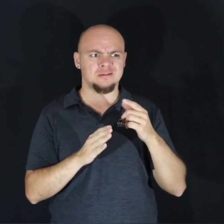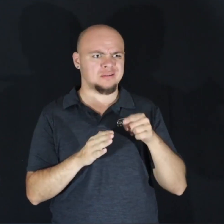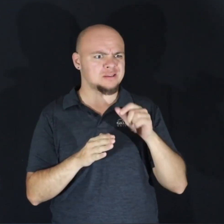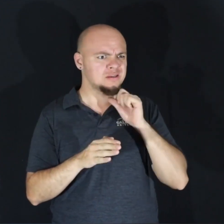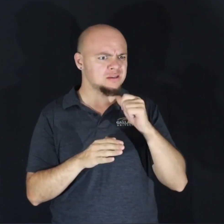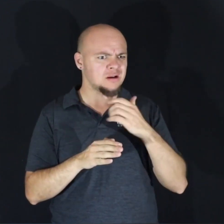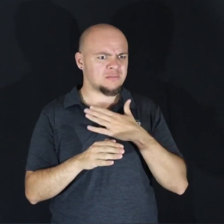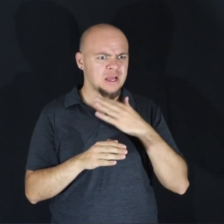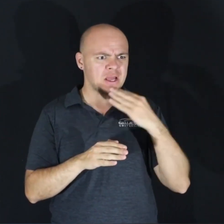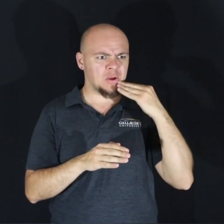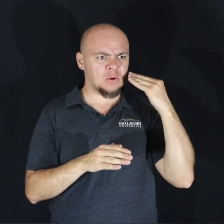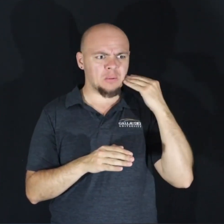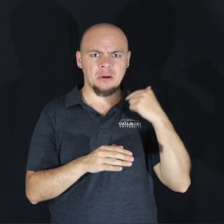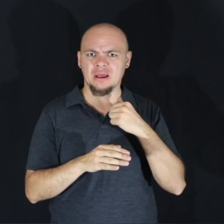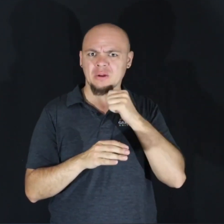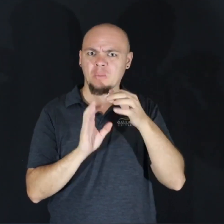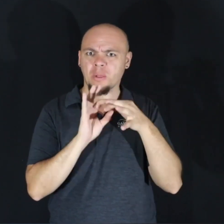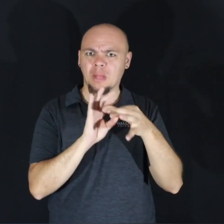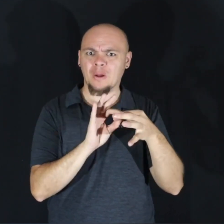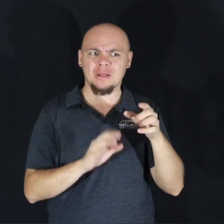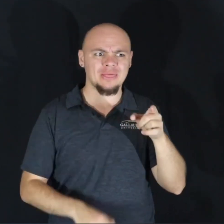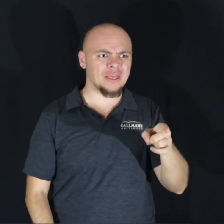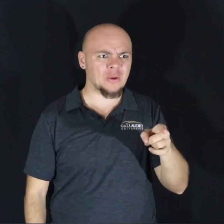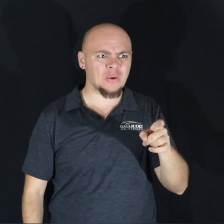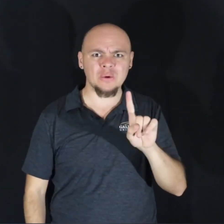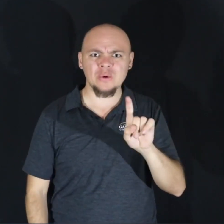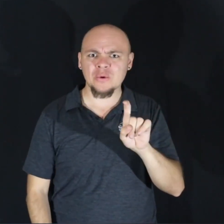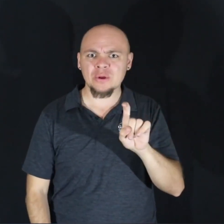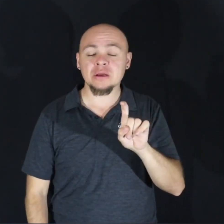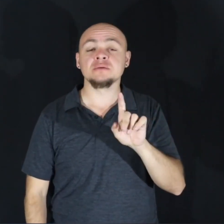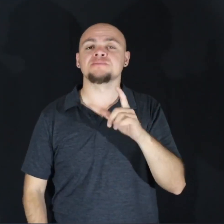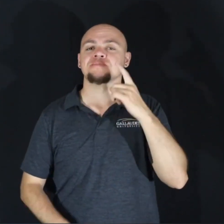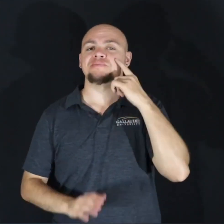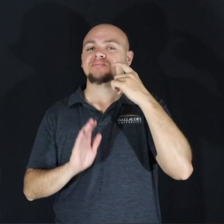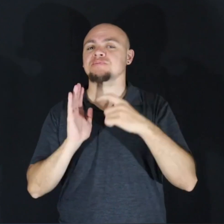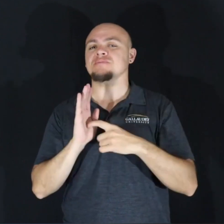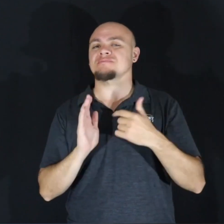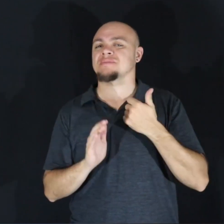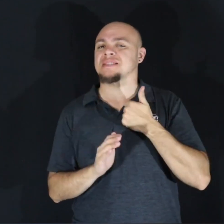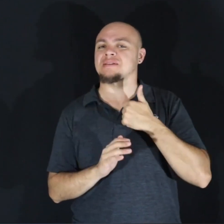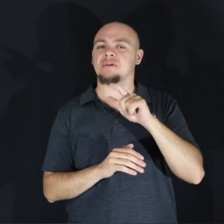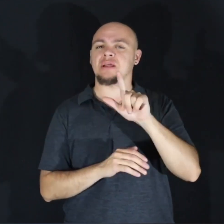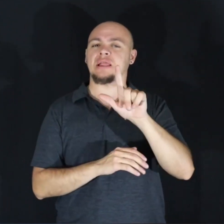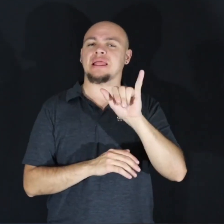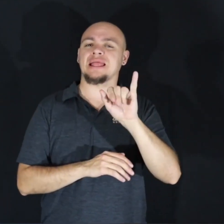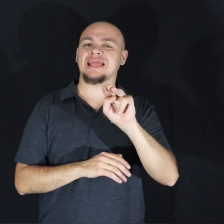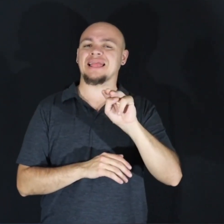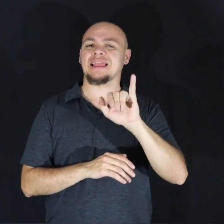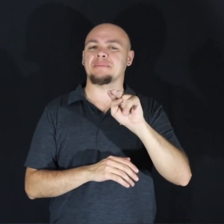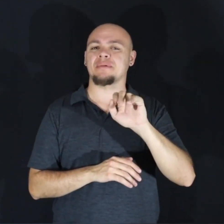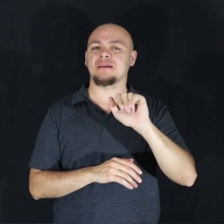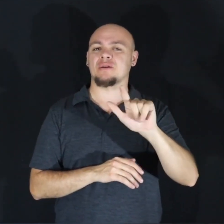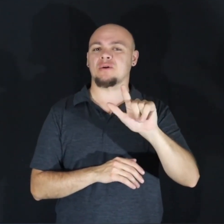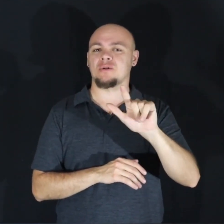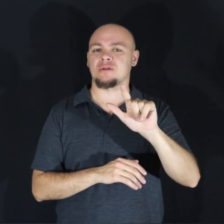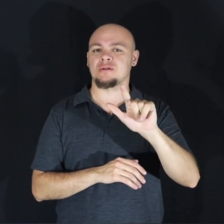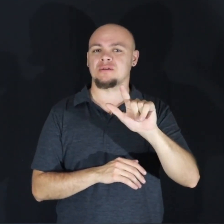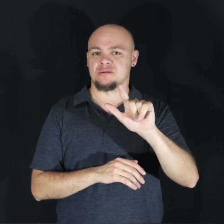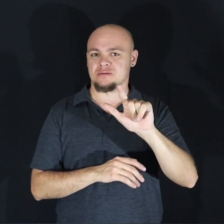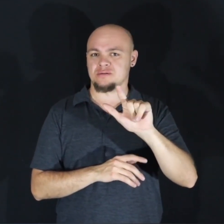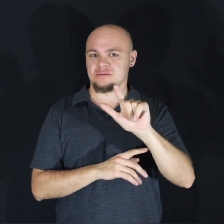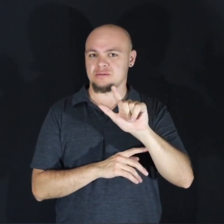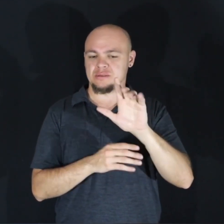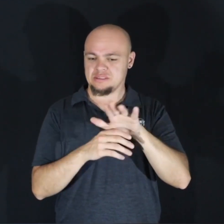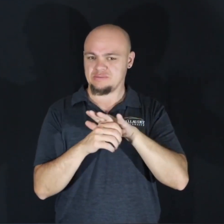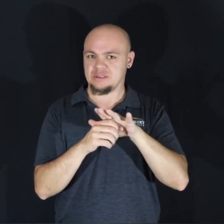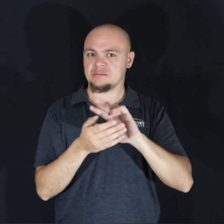homeland, as if I don't actually belong there. Thus, I find myself in a liminal space. Too foreign for one, too foreign